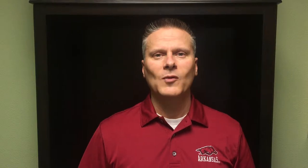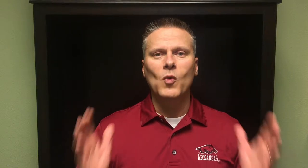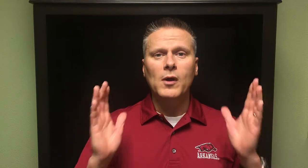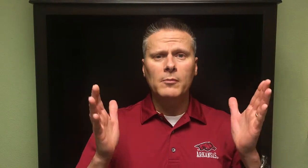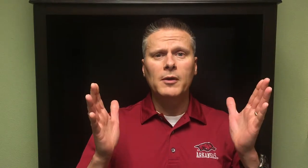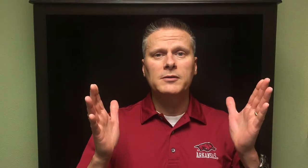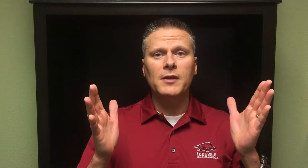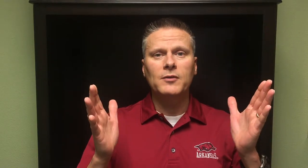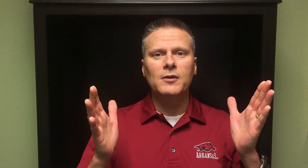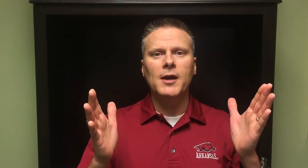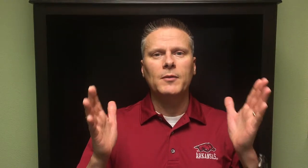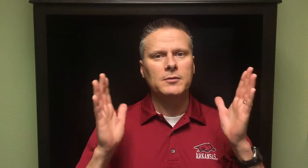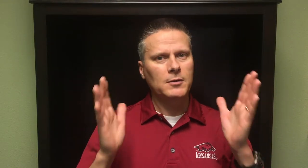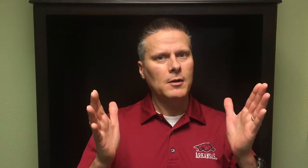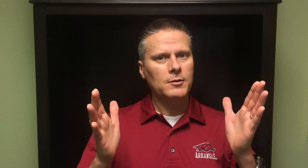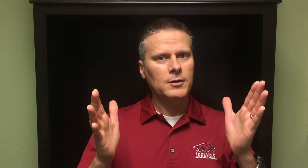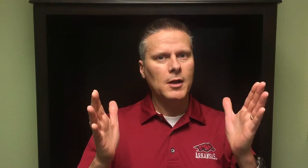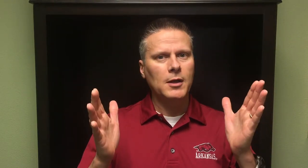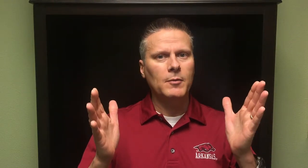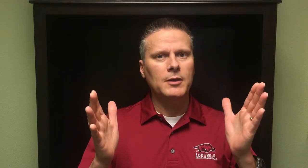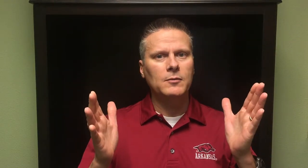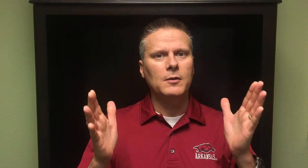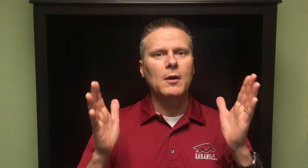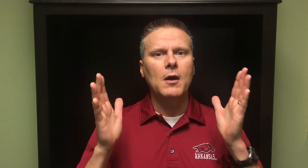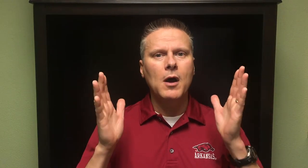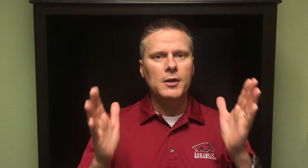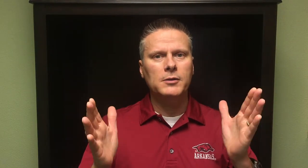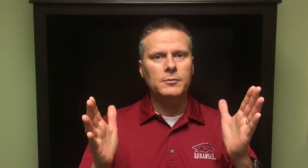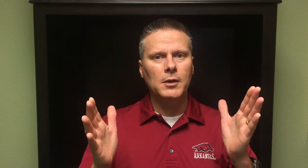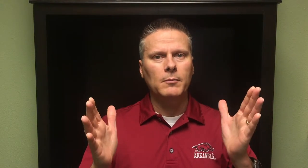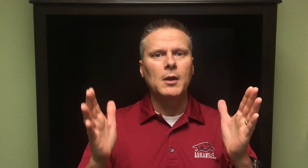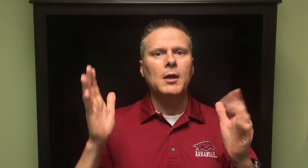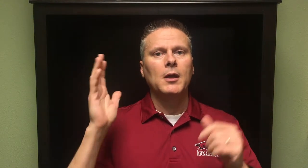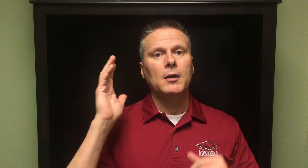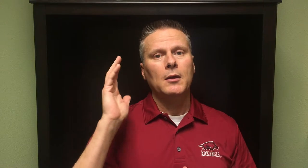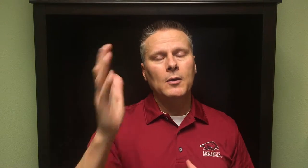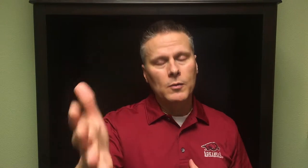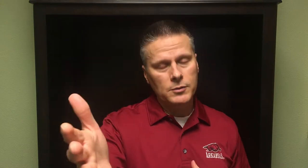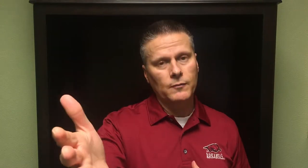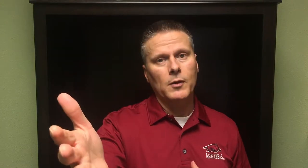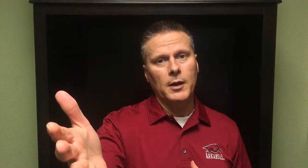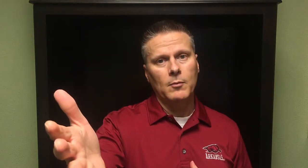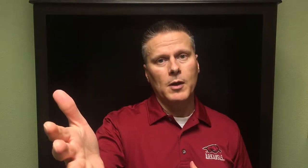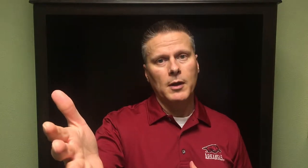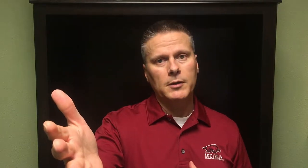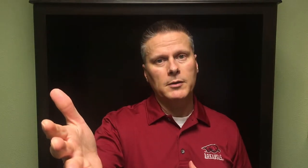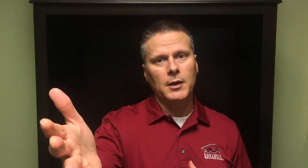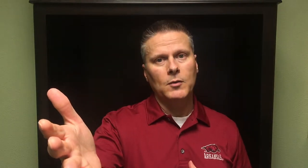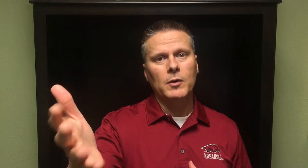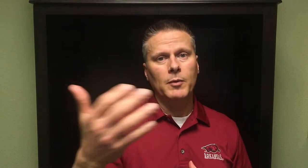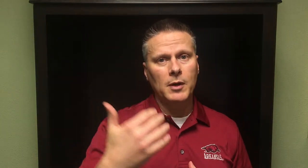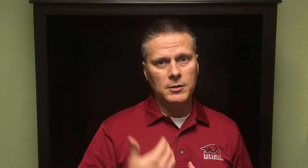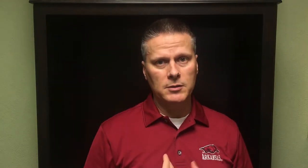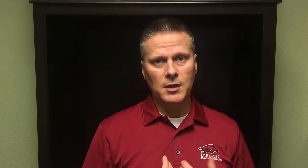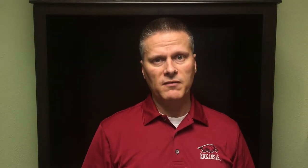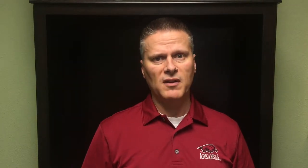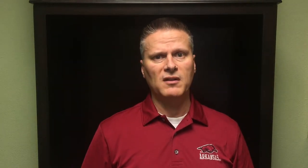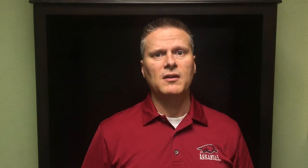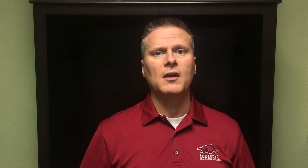Welcome Health Savvy Tribe. This is Dr. Scott coming at you with an awesome tip. Who wants to avoid antibiotics and the repercussions that affect the gut